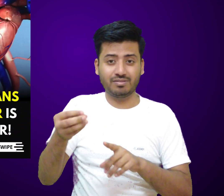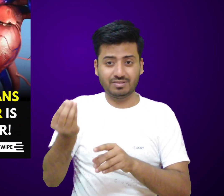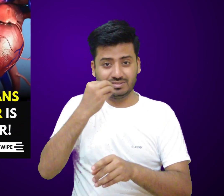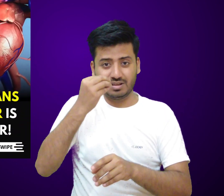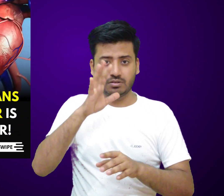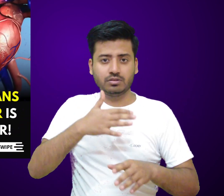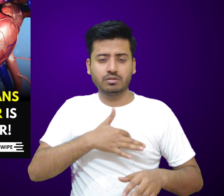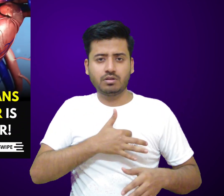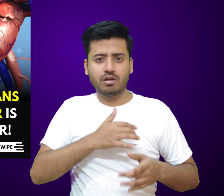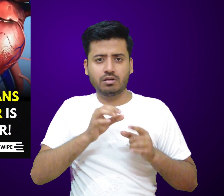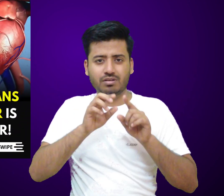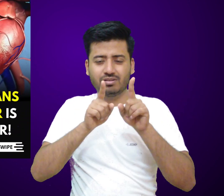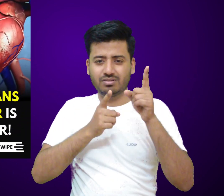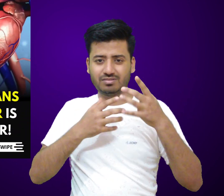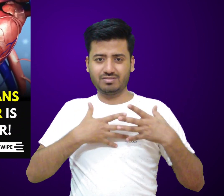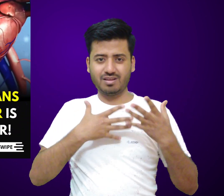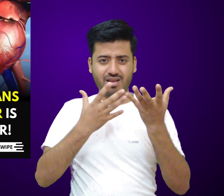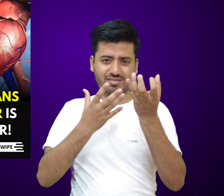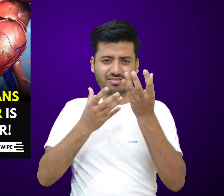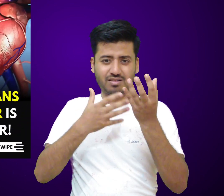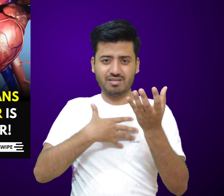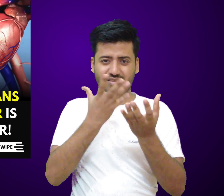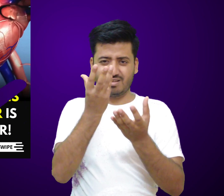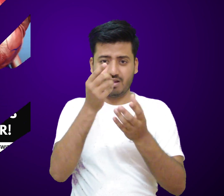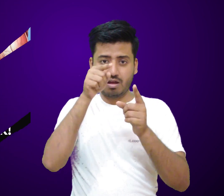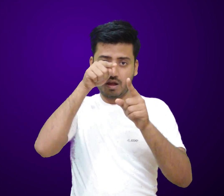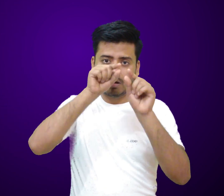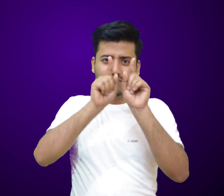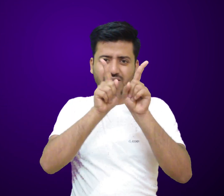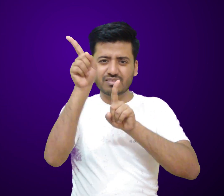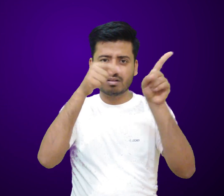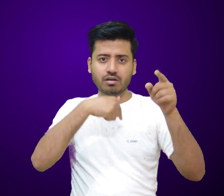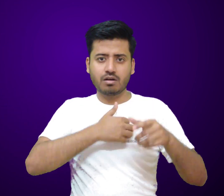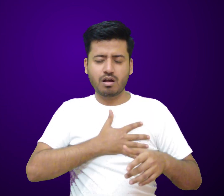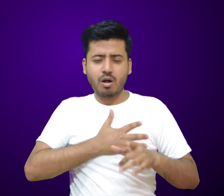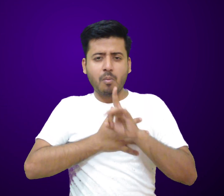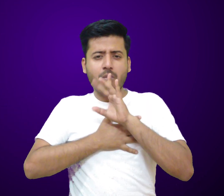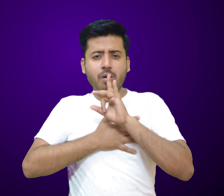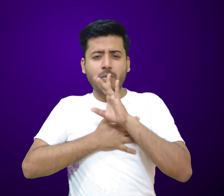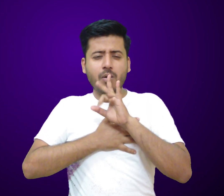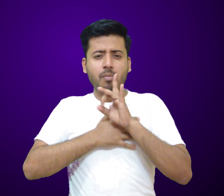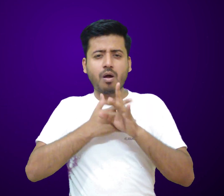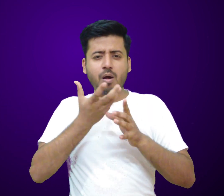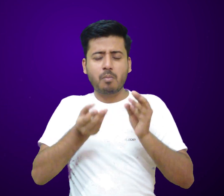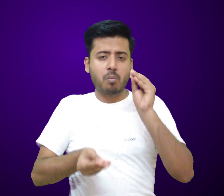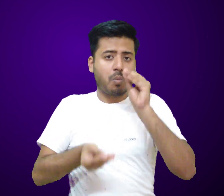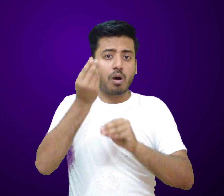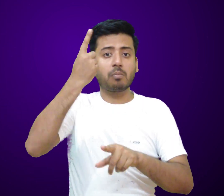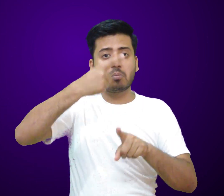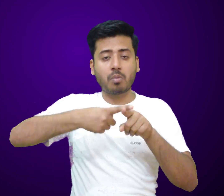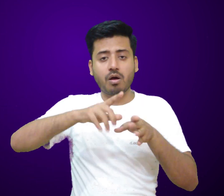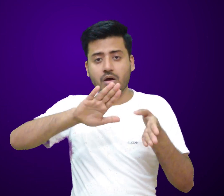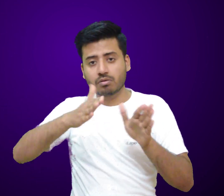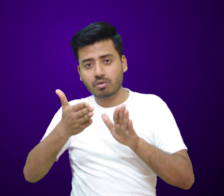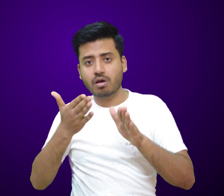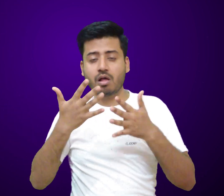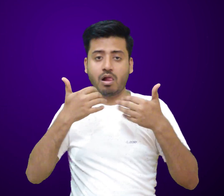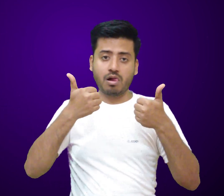achieve a blue flame or suspect a more serious problem, contact to qualify gas clients Replace the